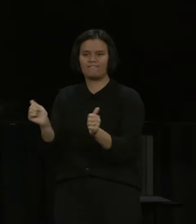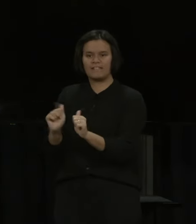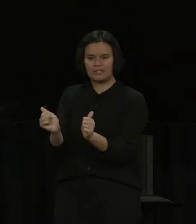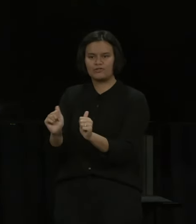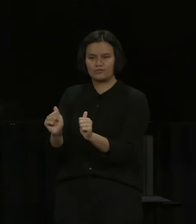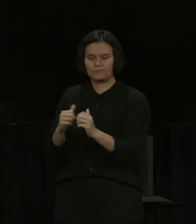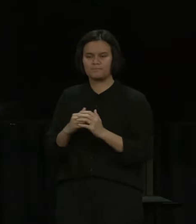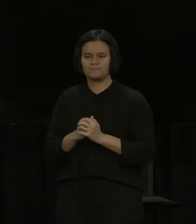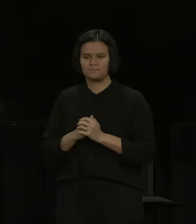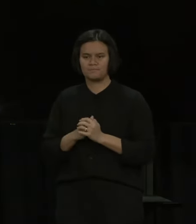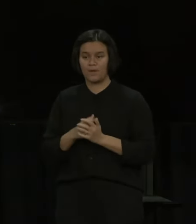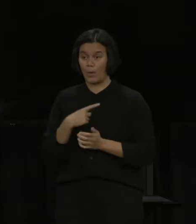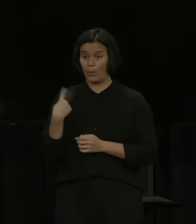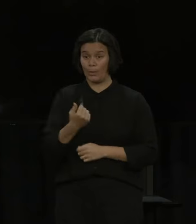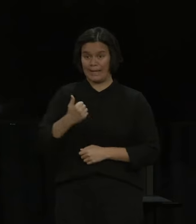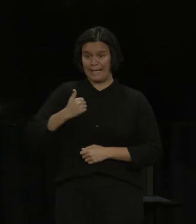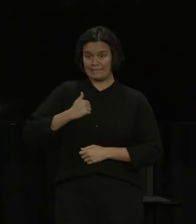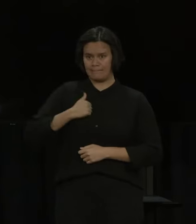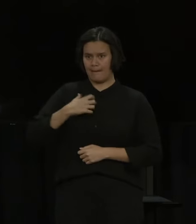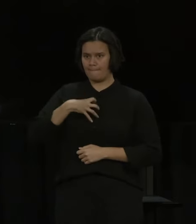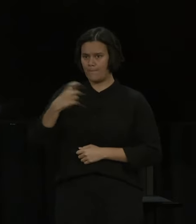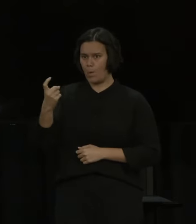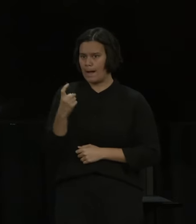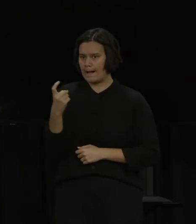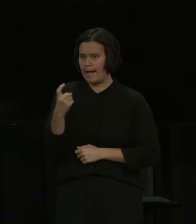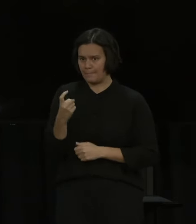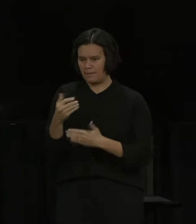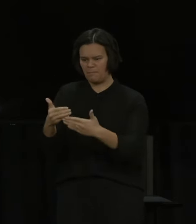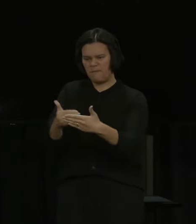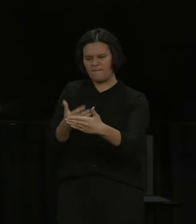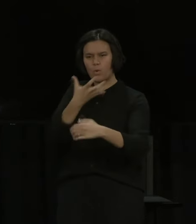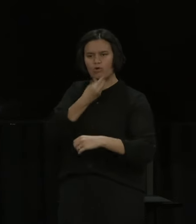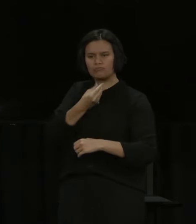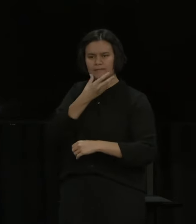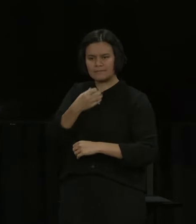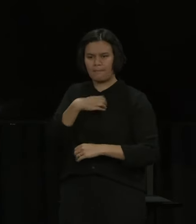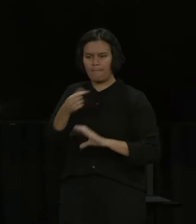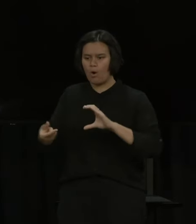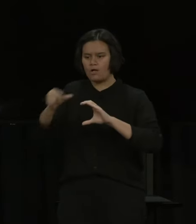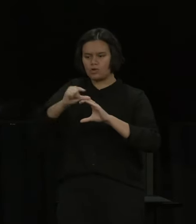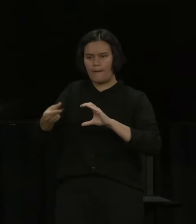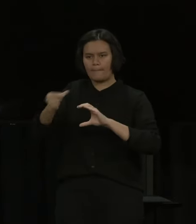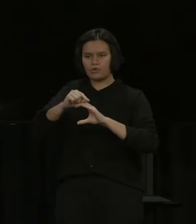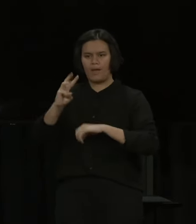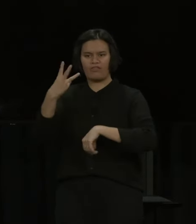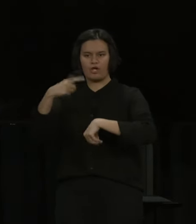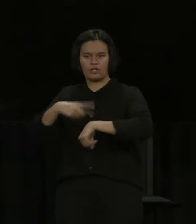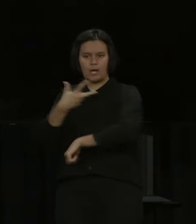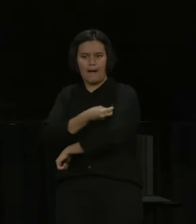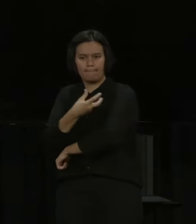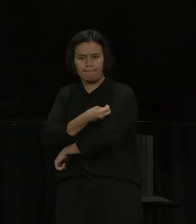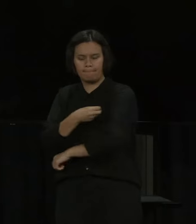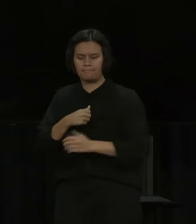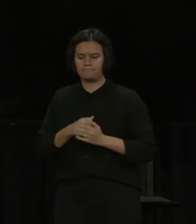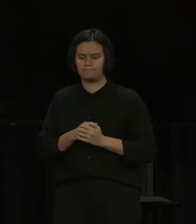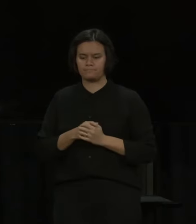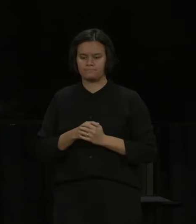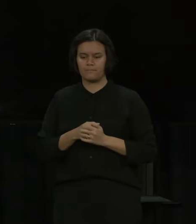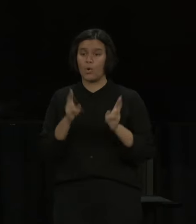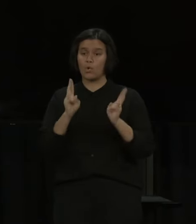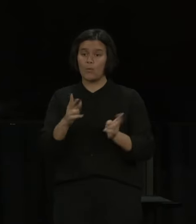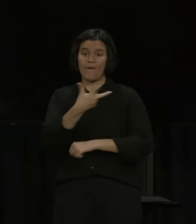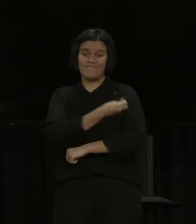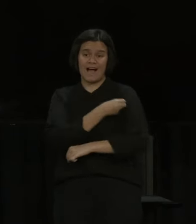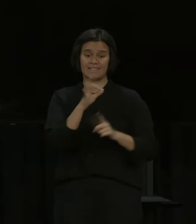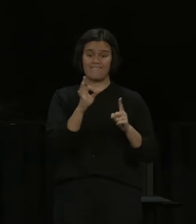doses between now and Christmas, and we're well on track to be able to deliver that. The uptake of AstraZeneca has been pretty